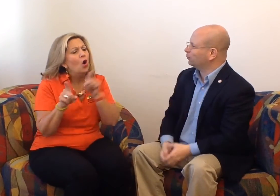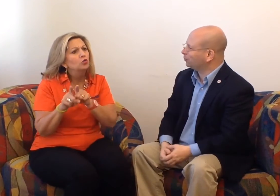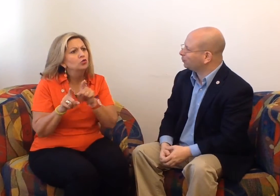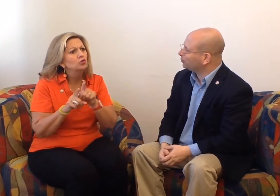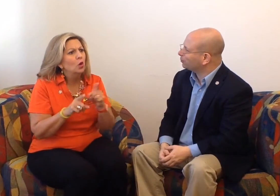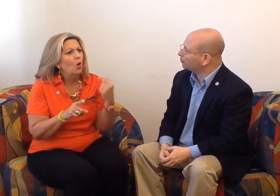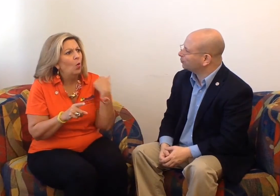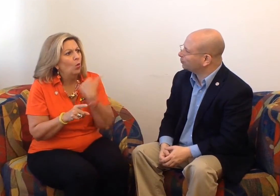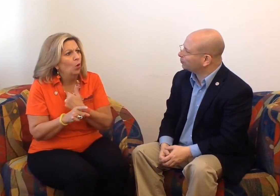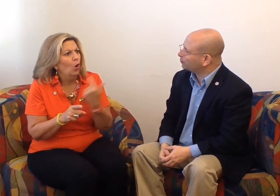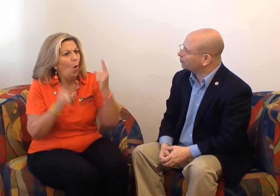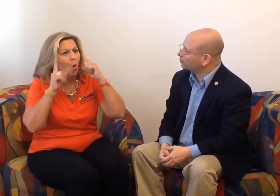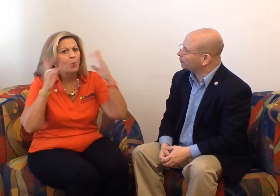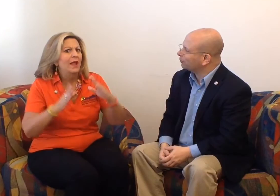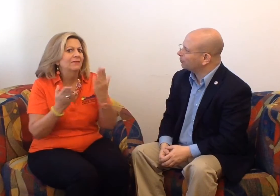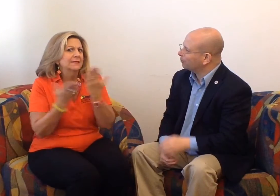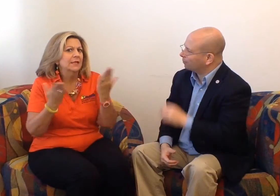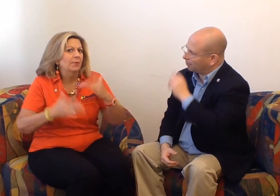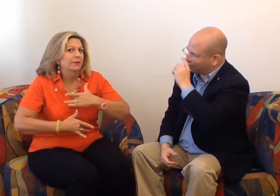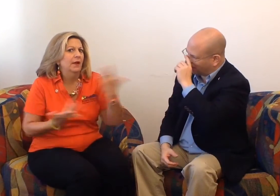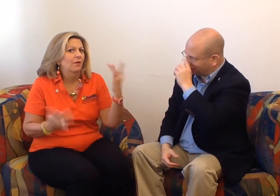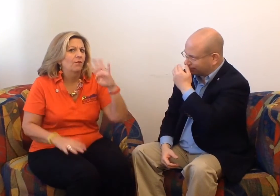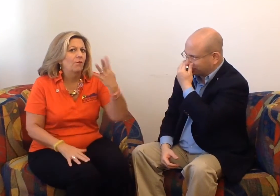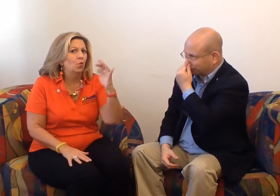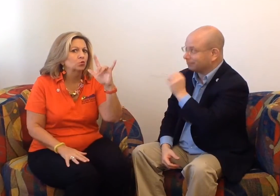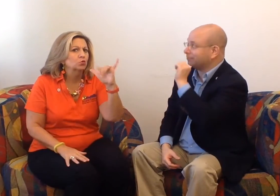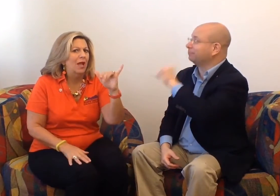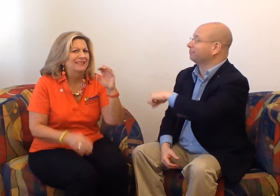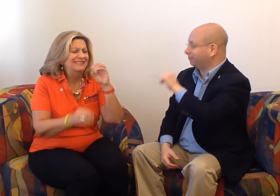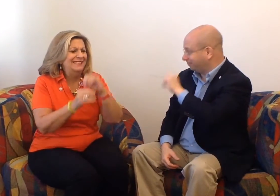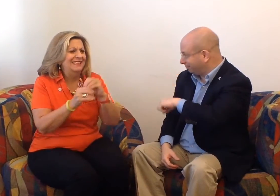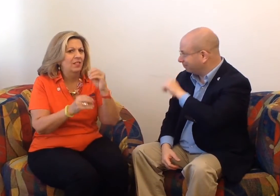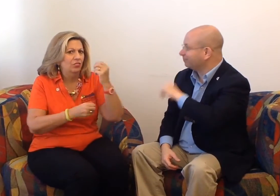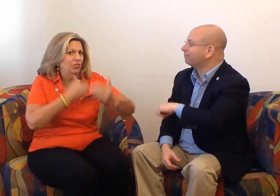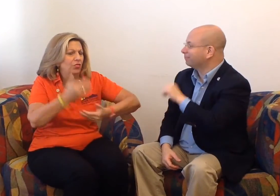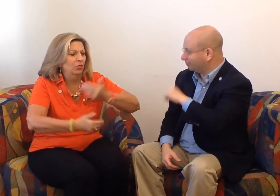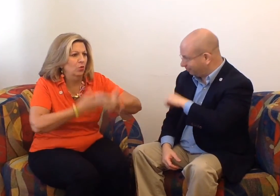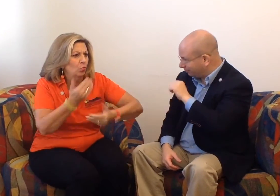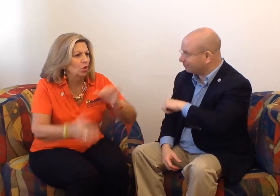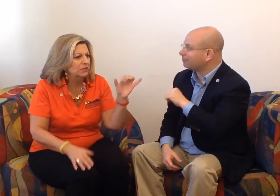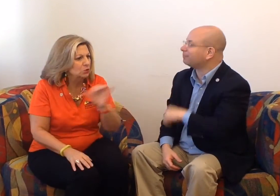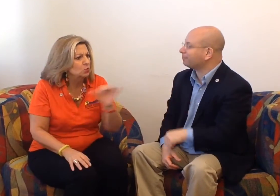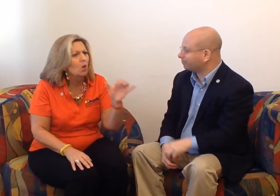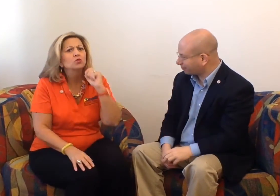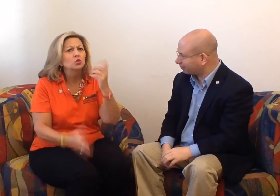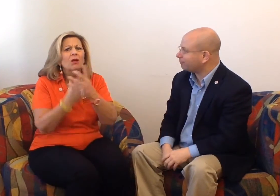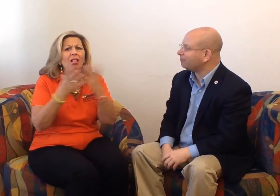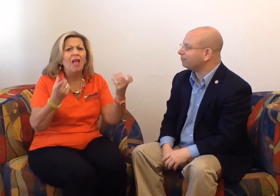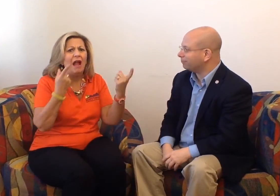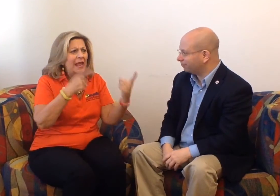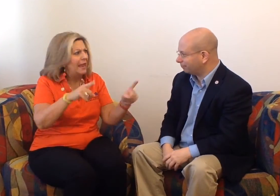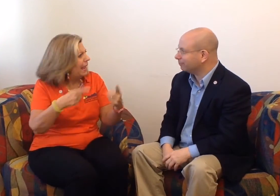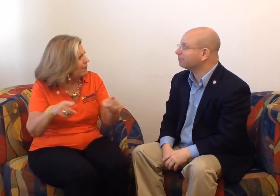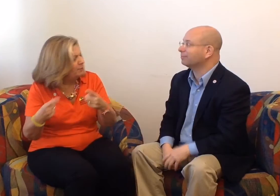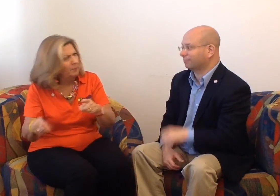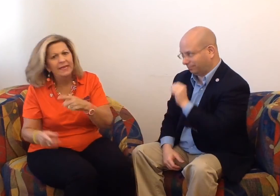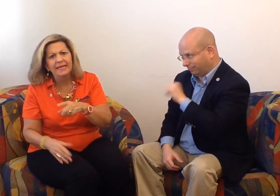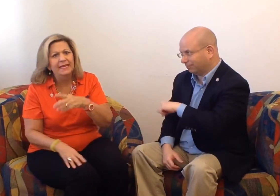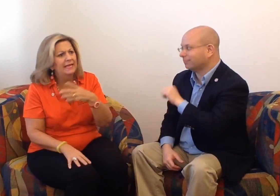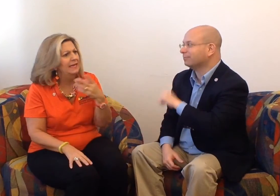Saturday during the day and into the evening. There are many events to choose from. We're also hoping to host a 4th of July celebration. Planning is